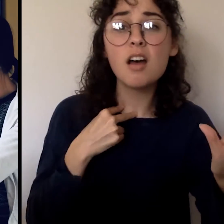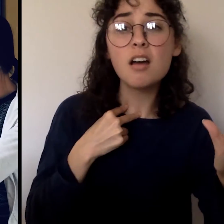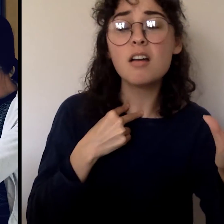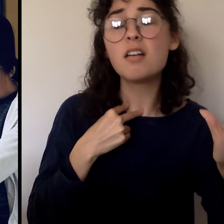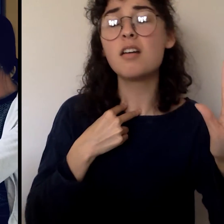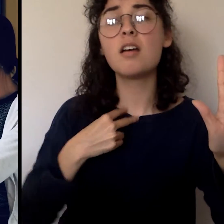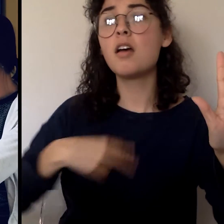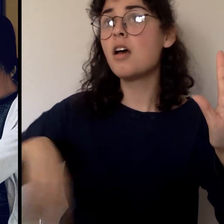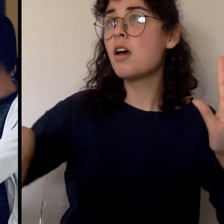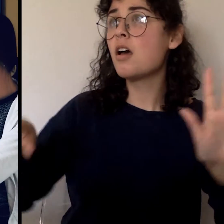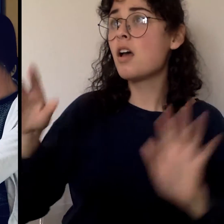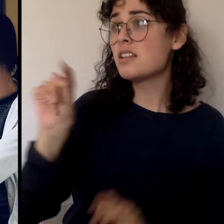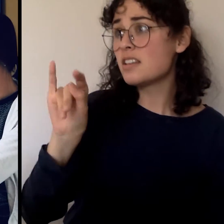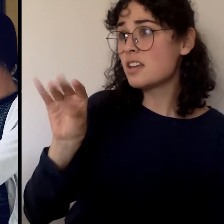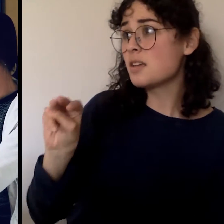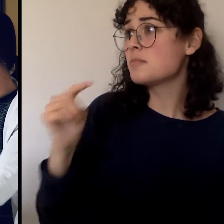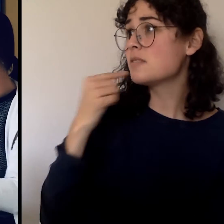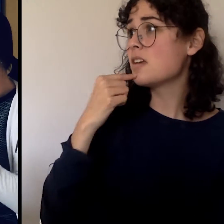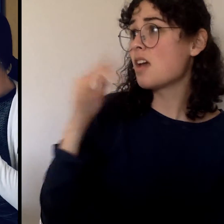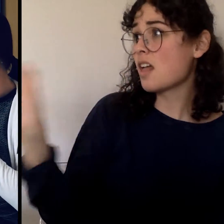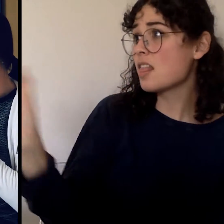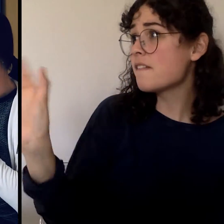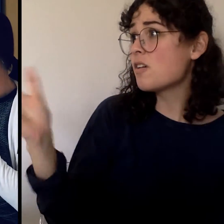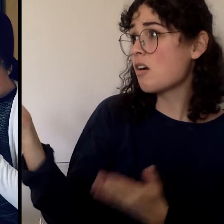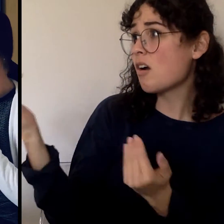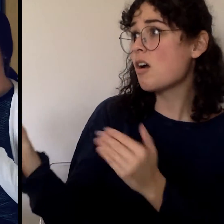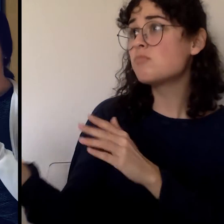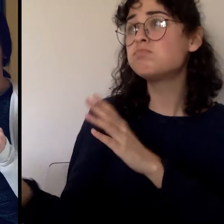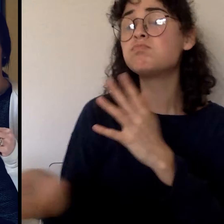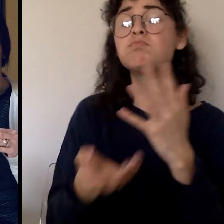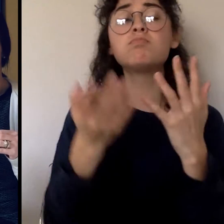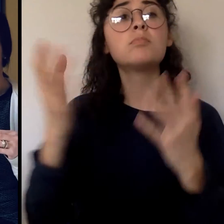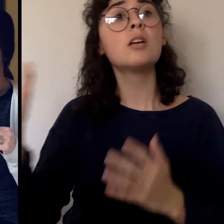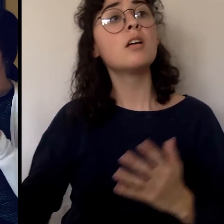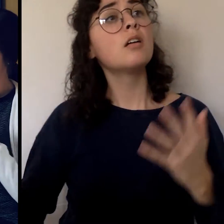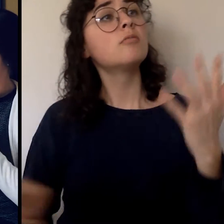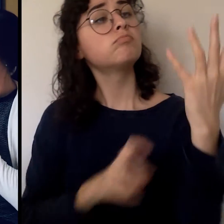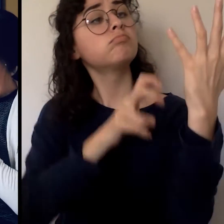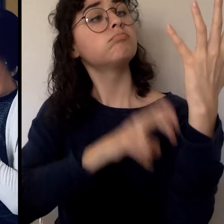Clifford bent the limb down so the lady could reach her kitten.